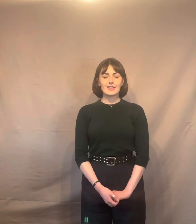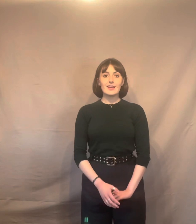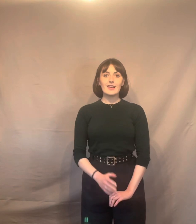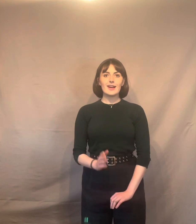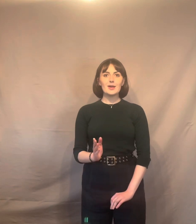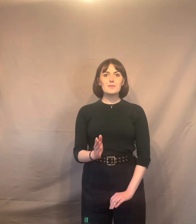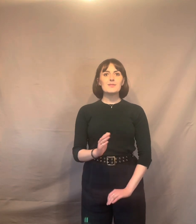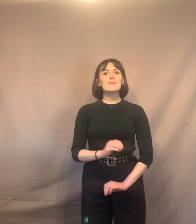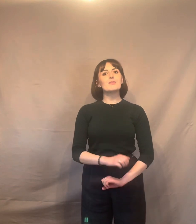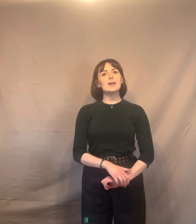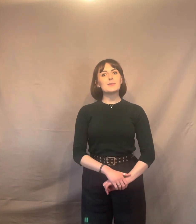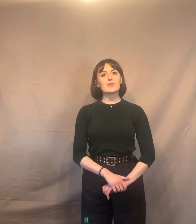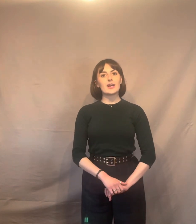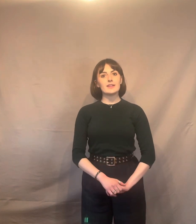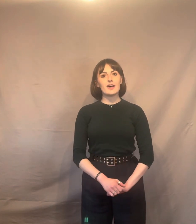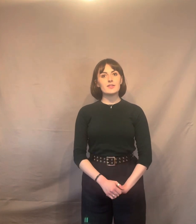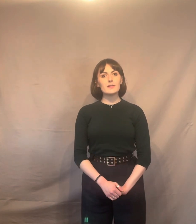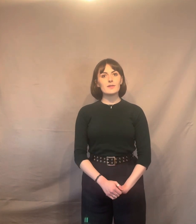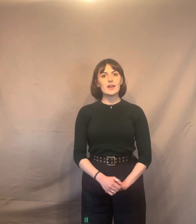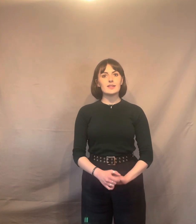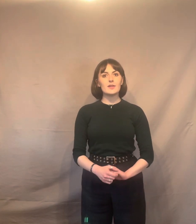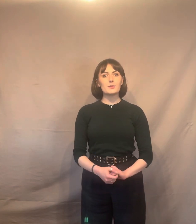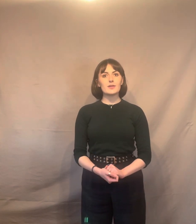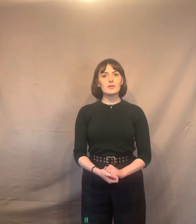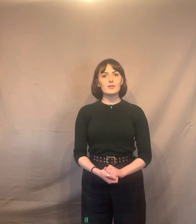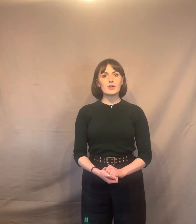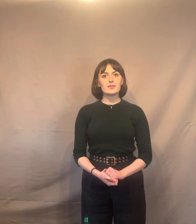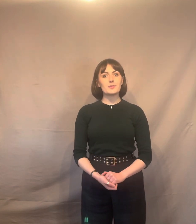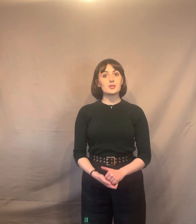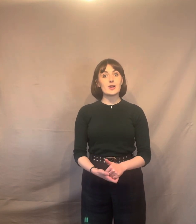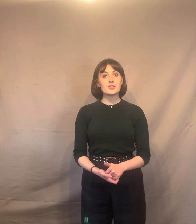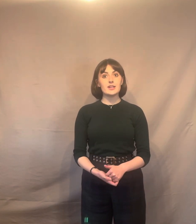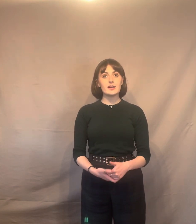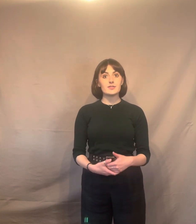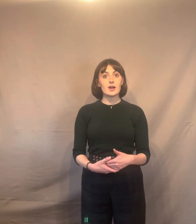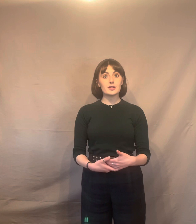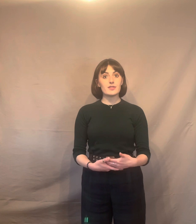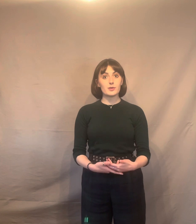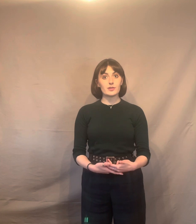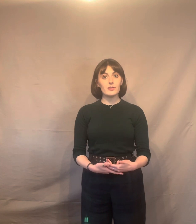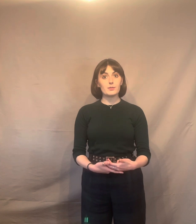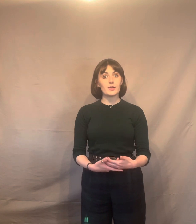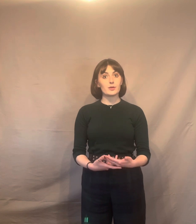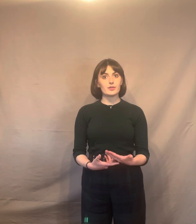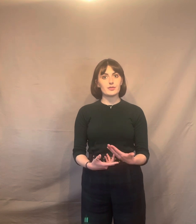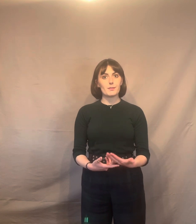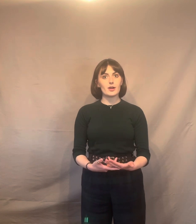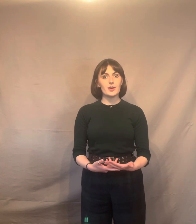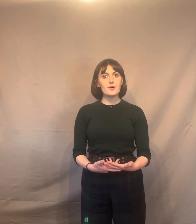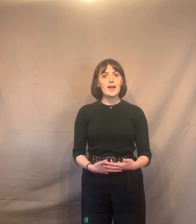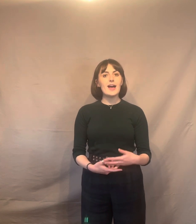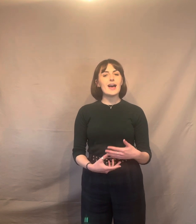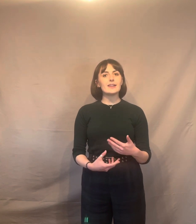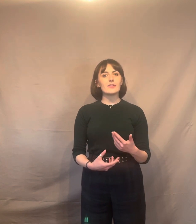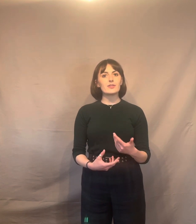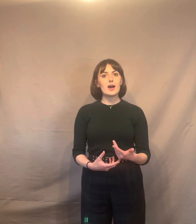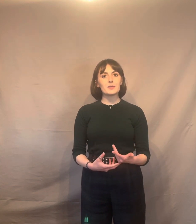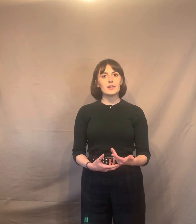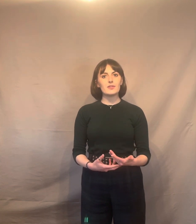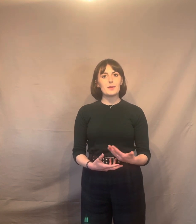Hello, my name is Kaelin Evans, and these pieces are from The Tragedy of Dr. Faustus by Christopher Marlowe, and Stop Kiss by